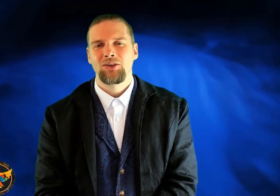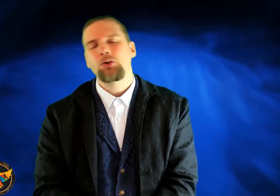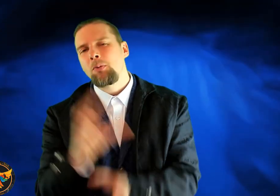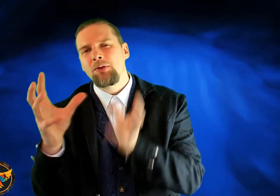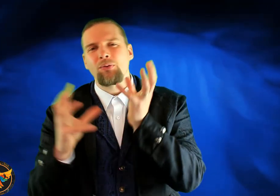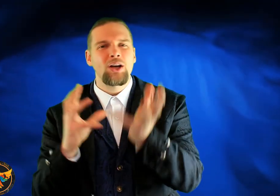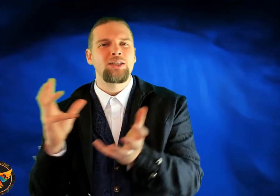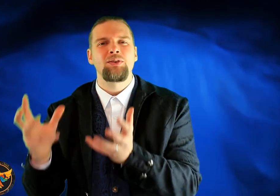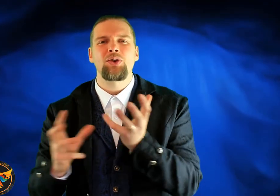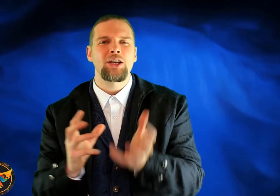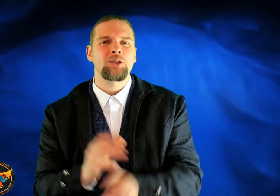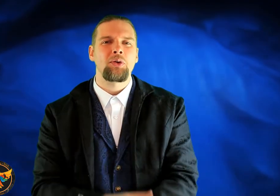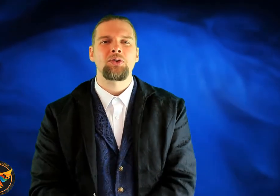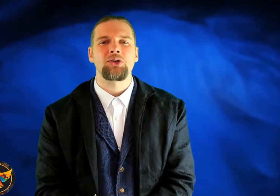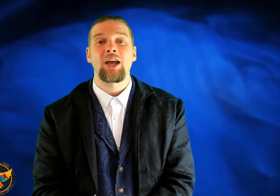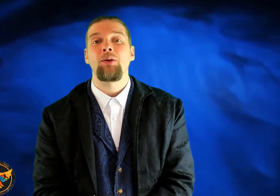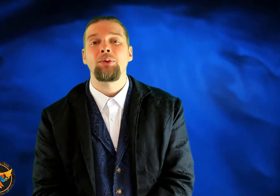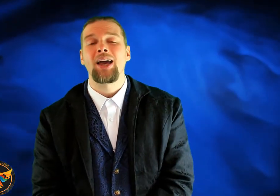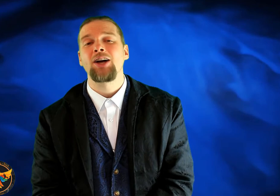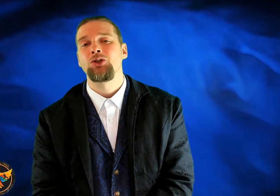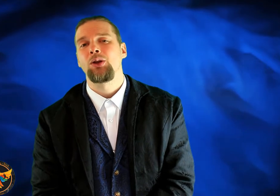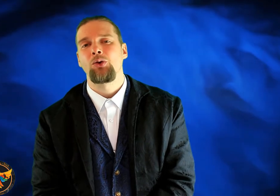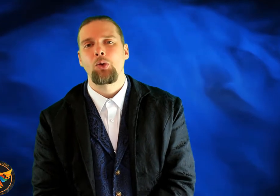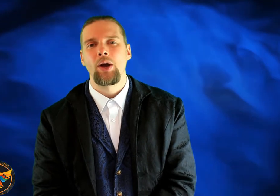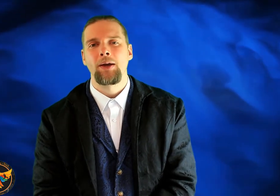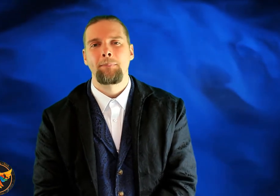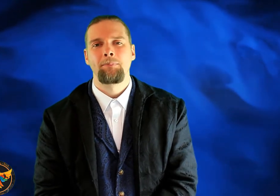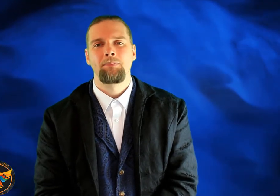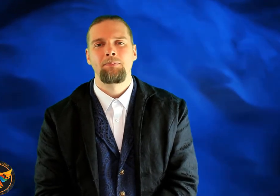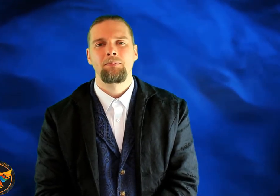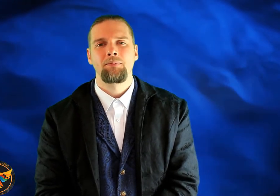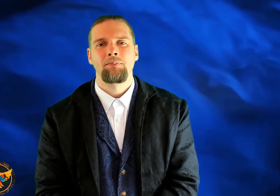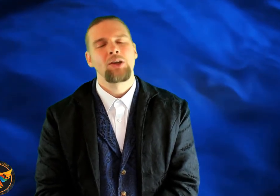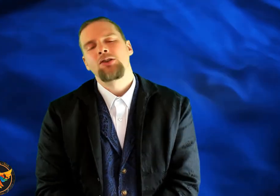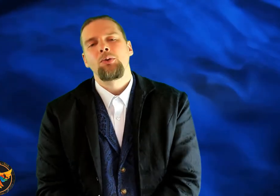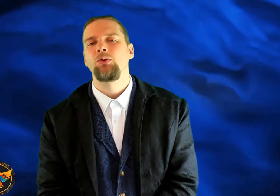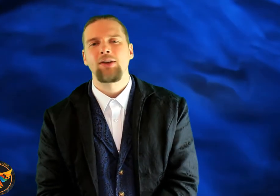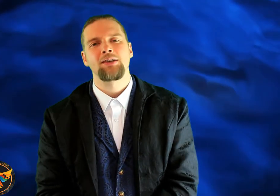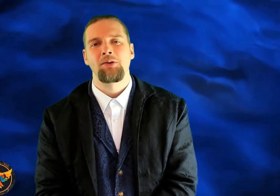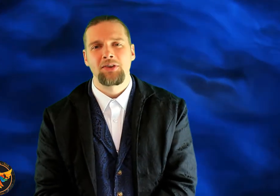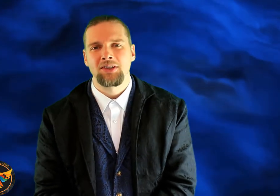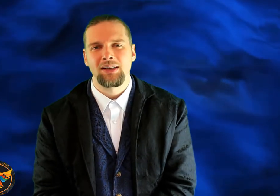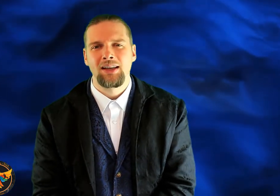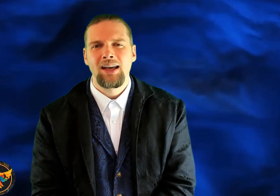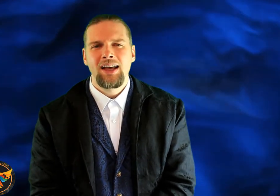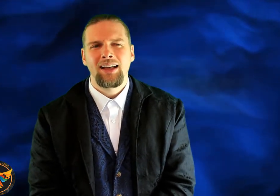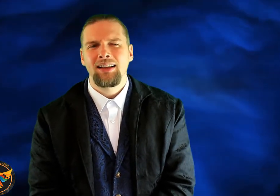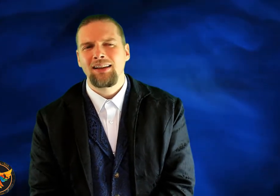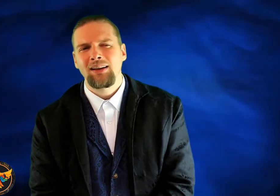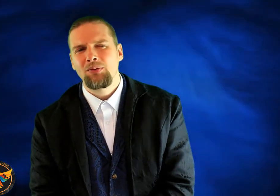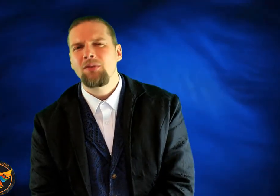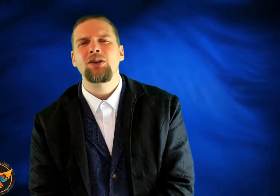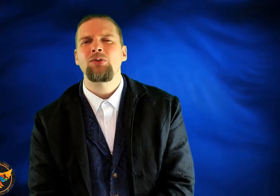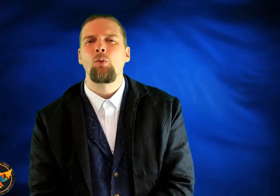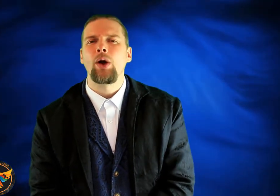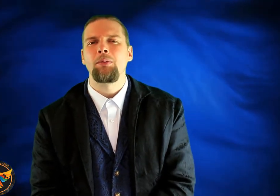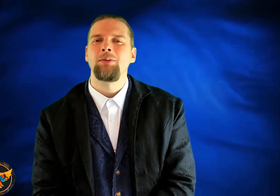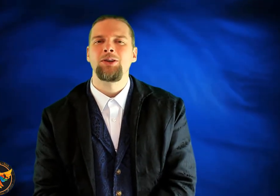Someone with a variety of different experiences to help and guide you along the way. Someone who thinks about things in a very, very different way maybe than